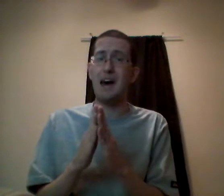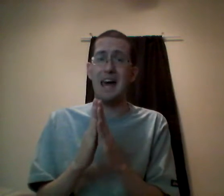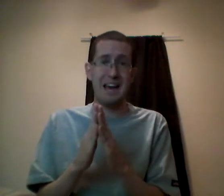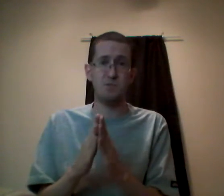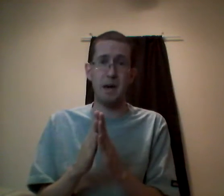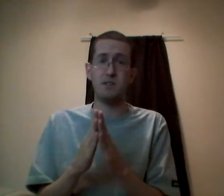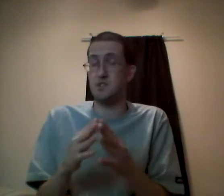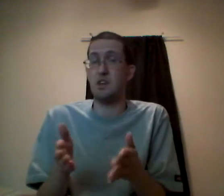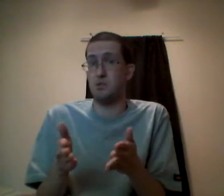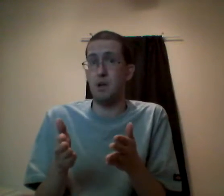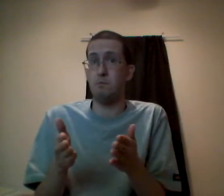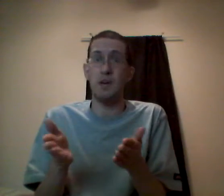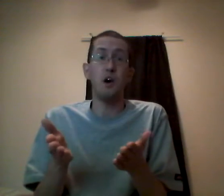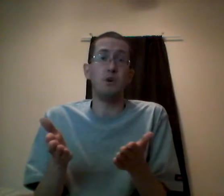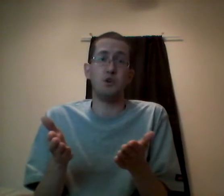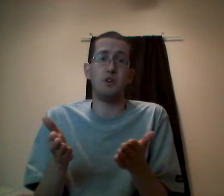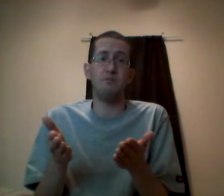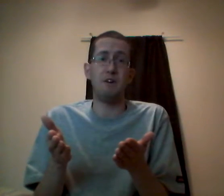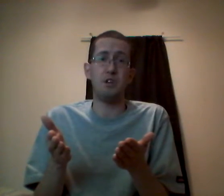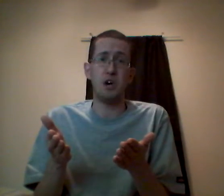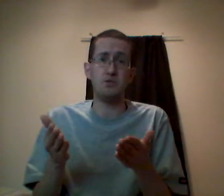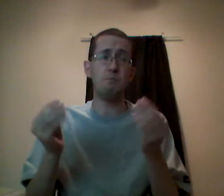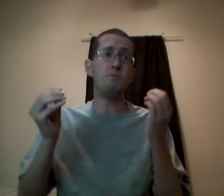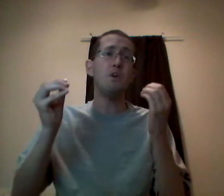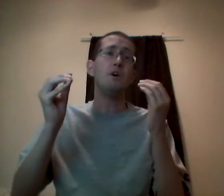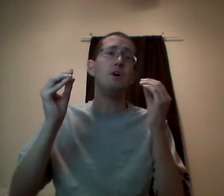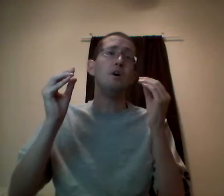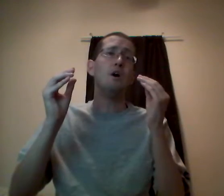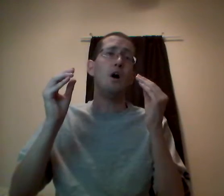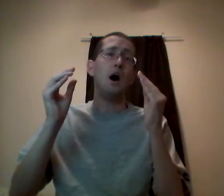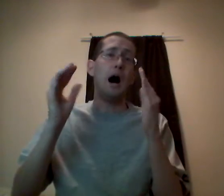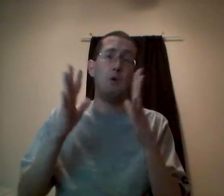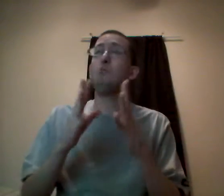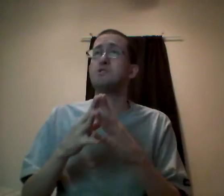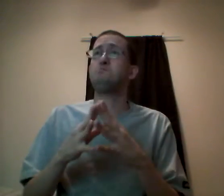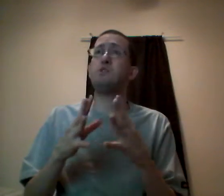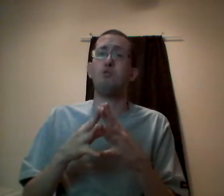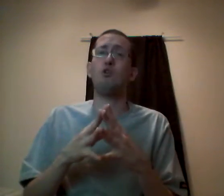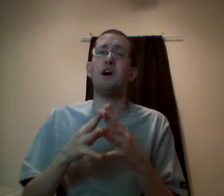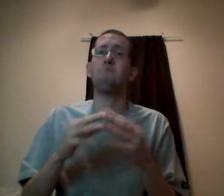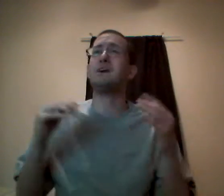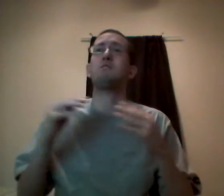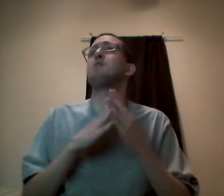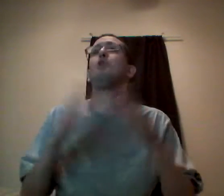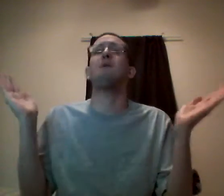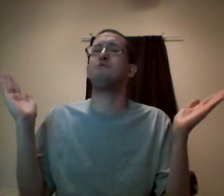that aspect because it doesn't apply to me. Those aren't any of my videos. I won't participate in the program. They can claim all my